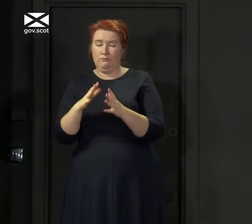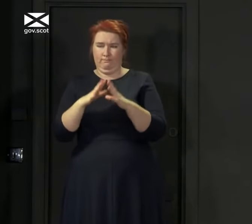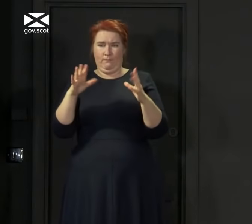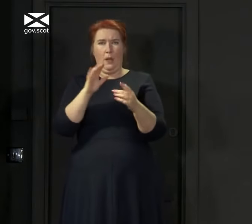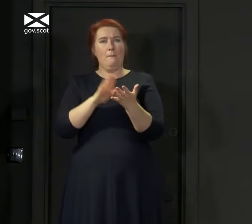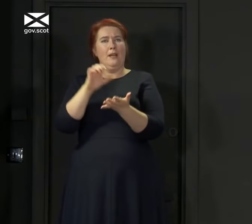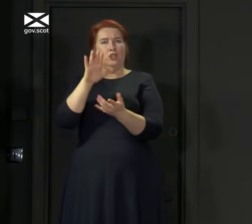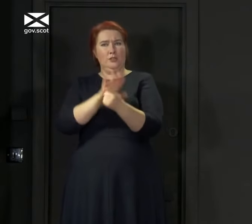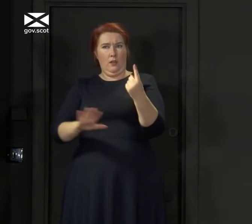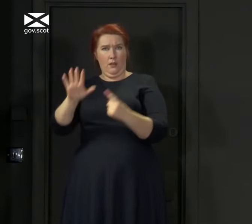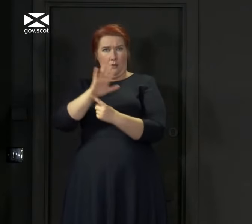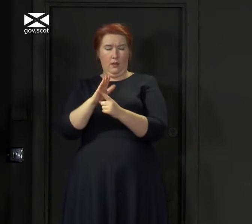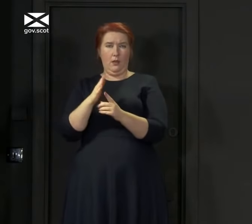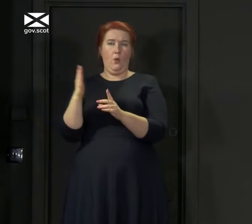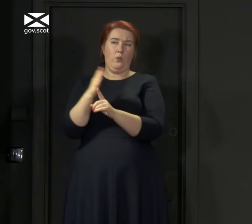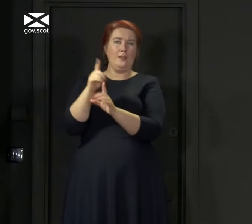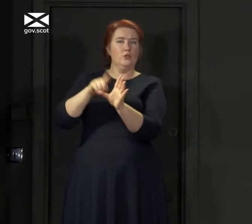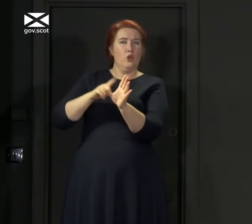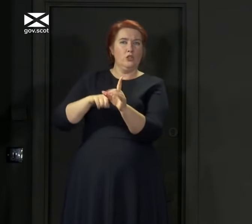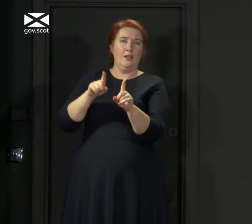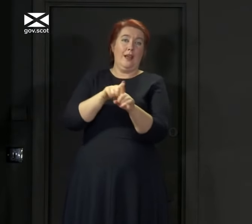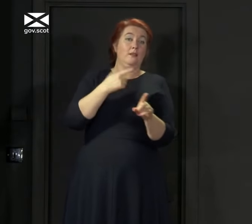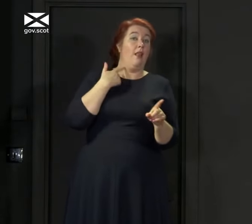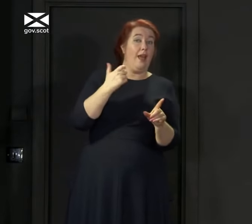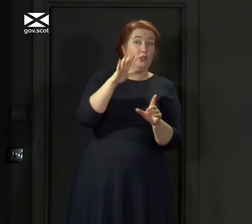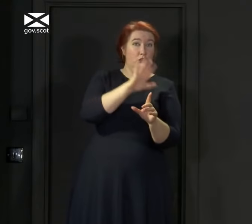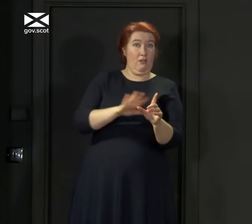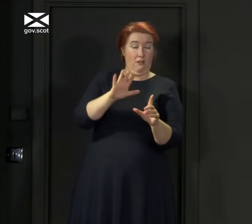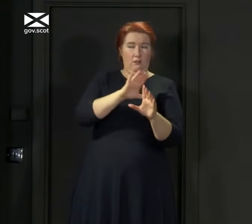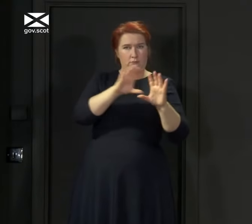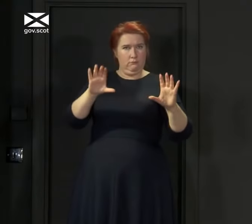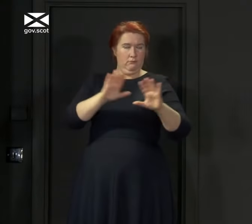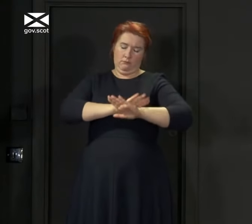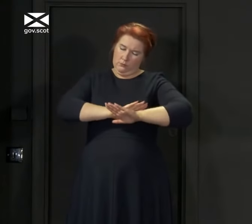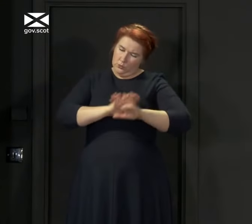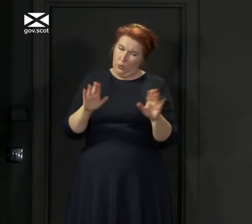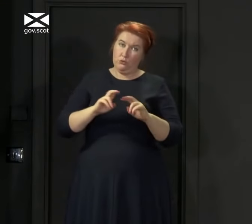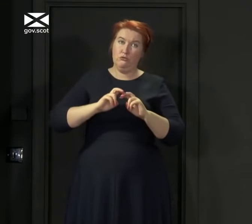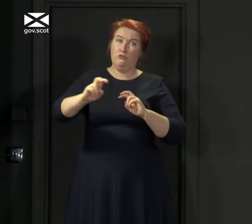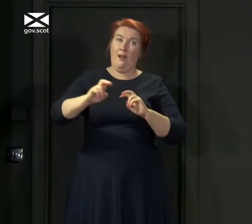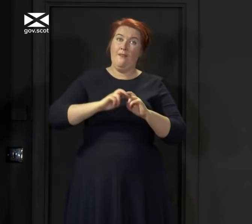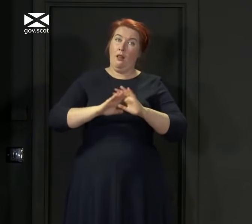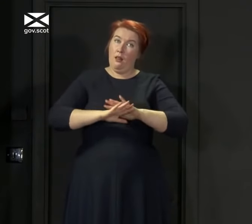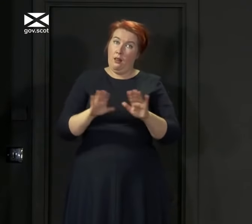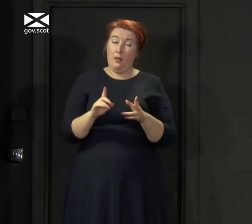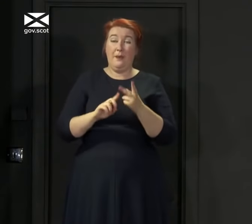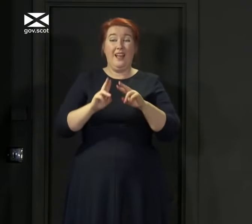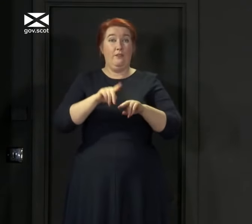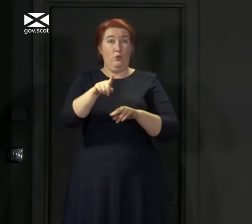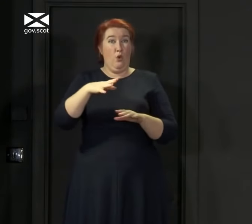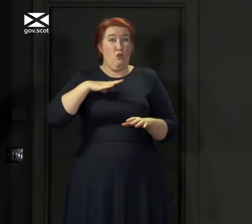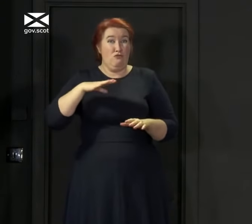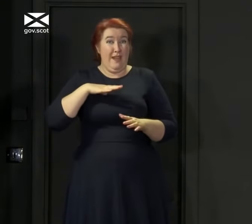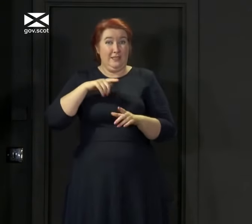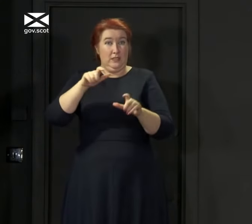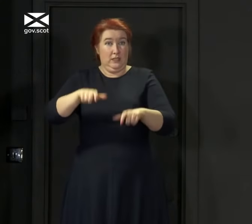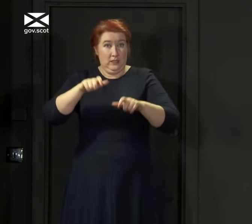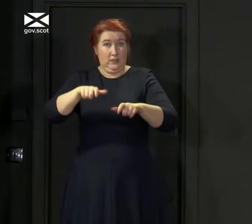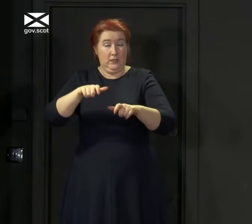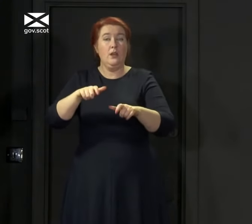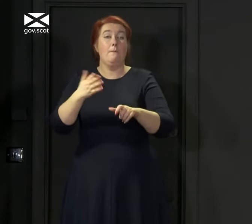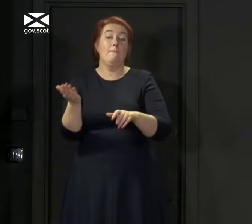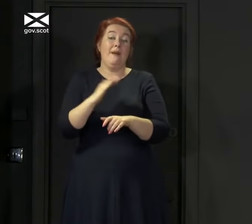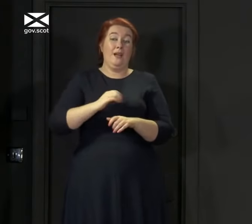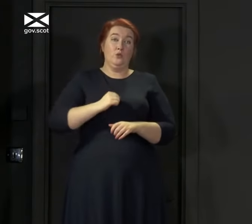Manchester, West Yorkshire and Lancashire that we're asking you not to travel to. And if you're in one of those areas and coming back to Scotland,